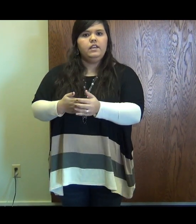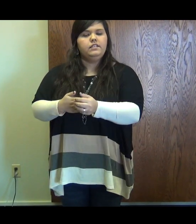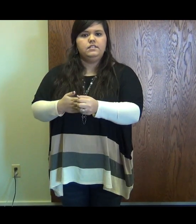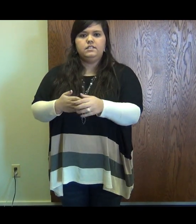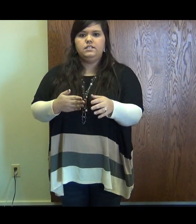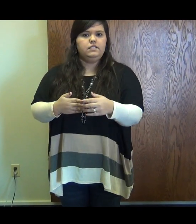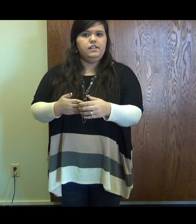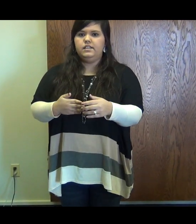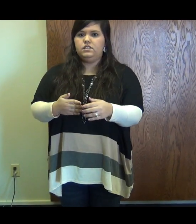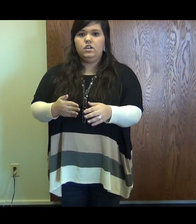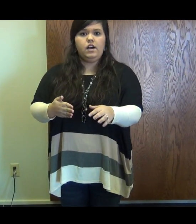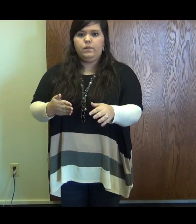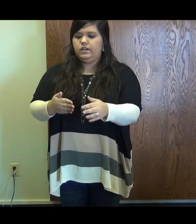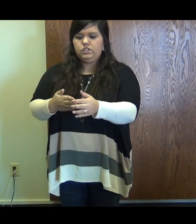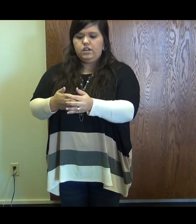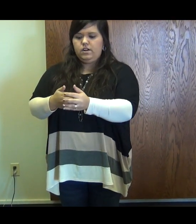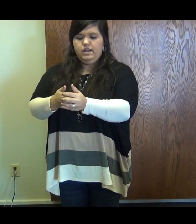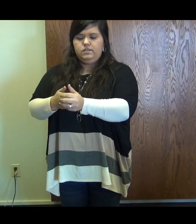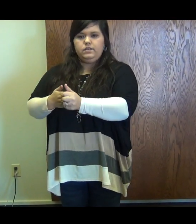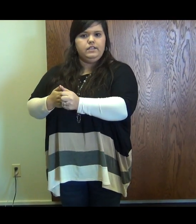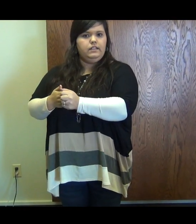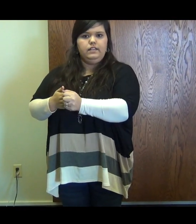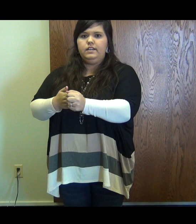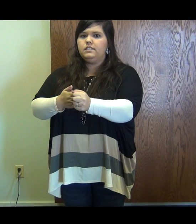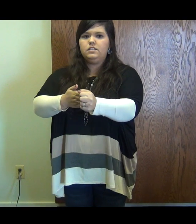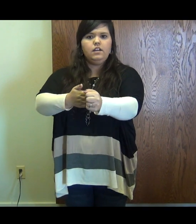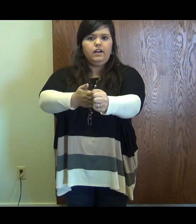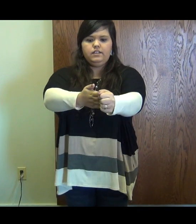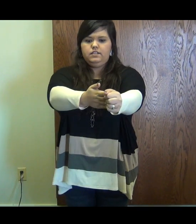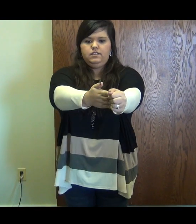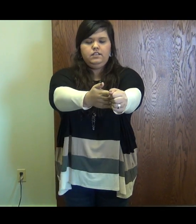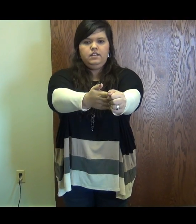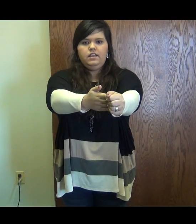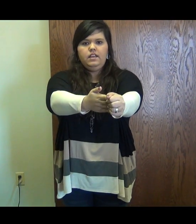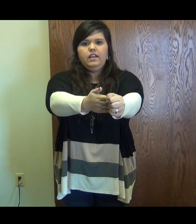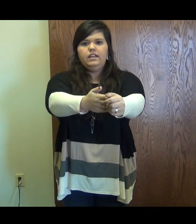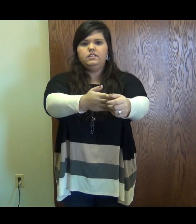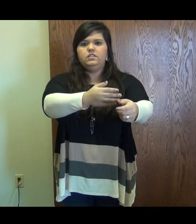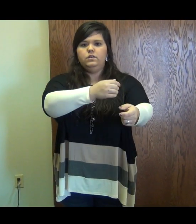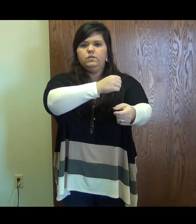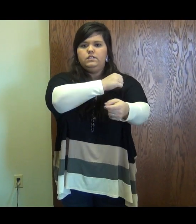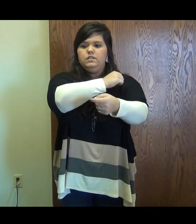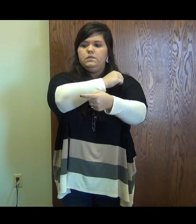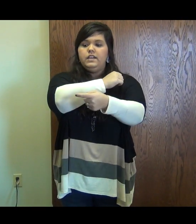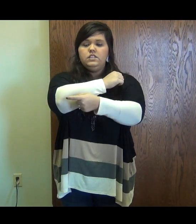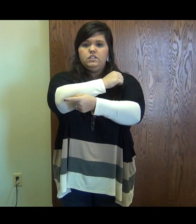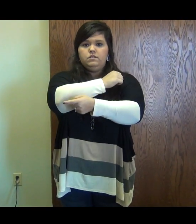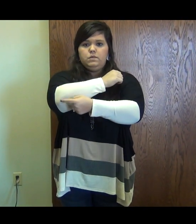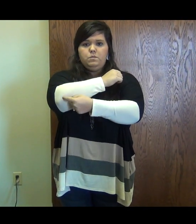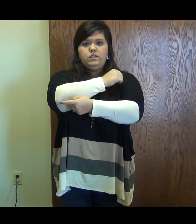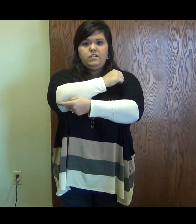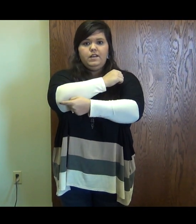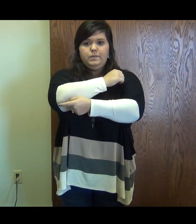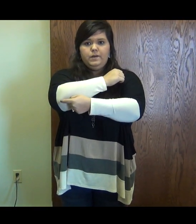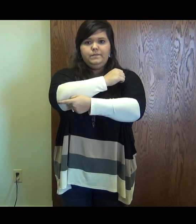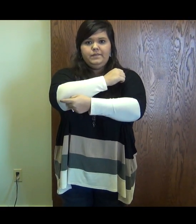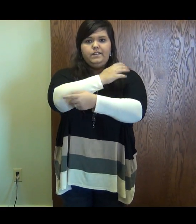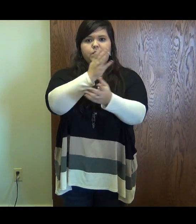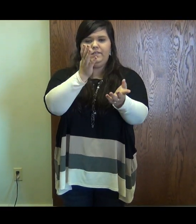and since it says, us not, we're going to shake our head, so we're to say, lead us not, into temptation, we're going to point our elbow, I know it